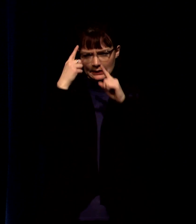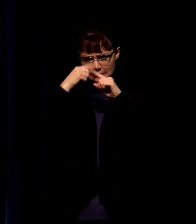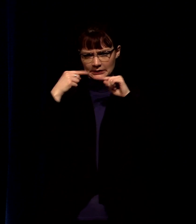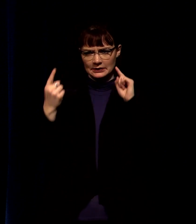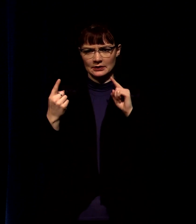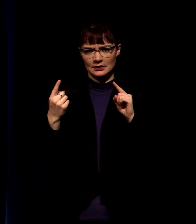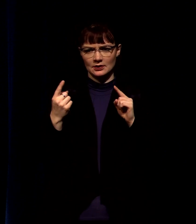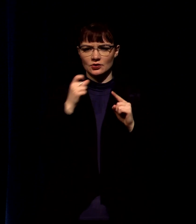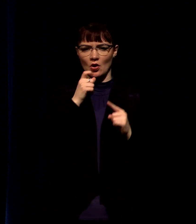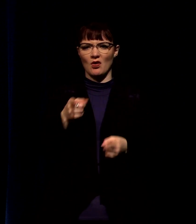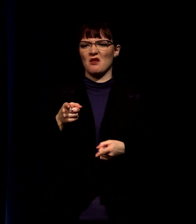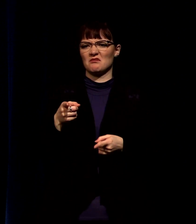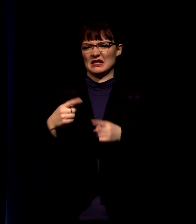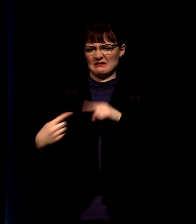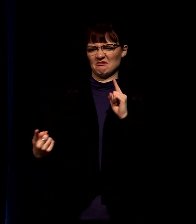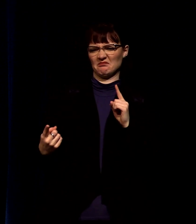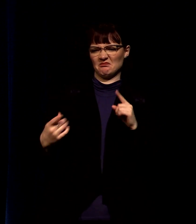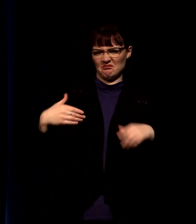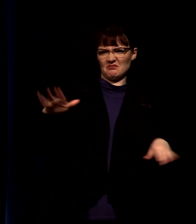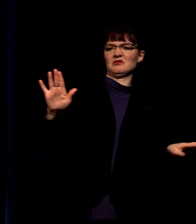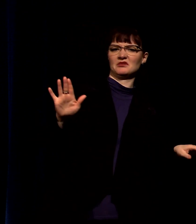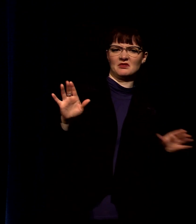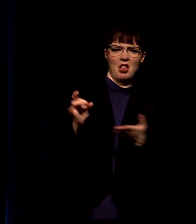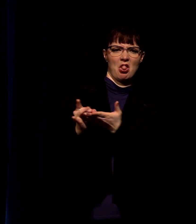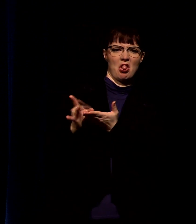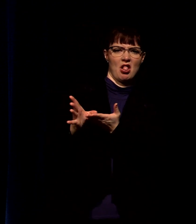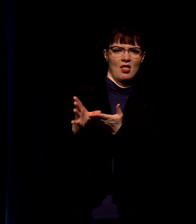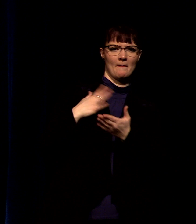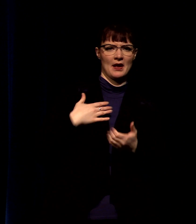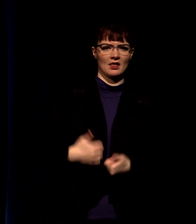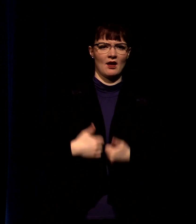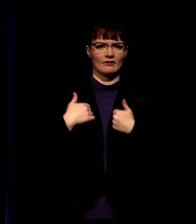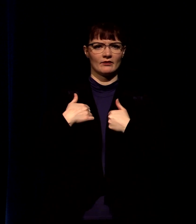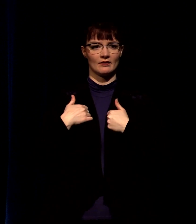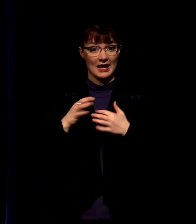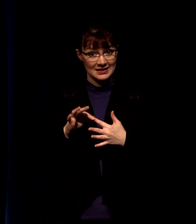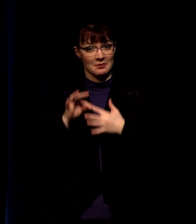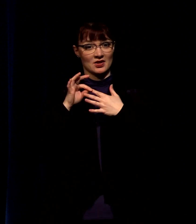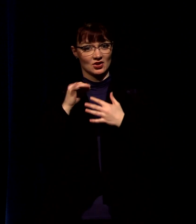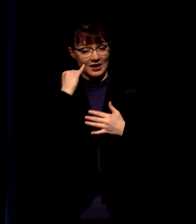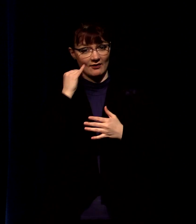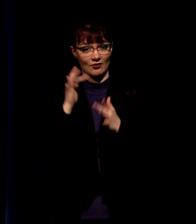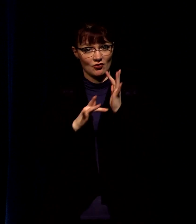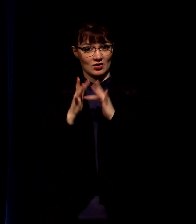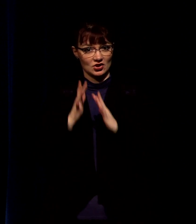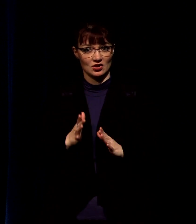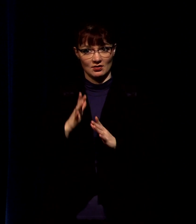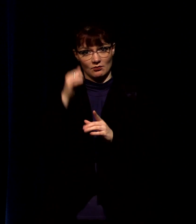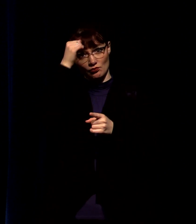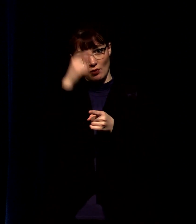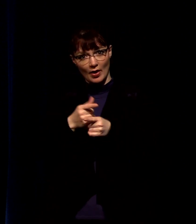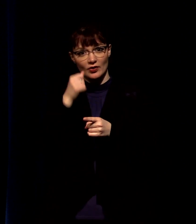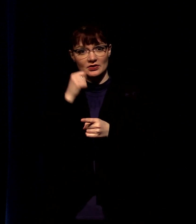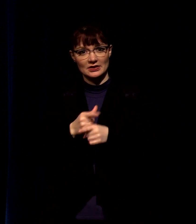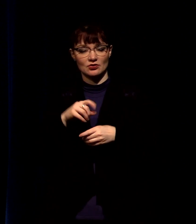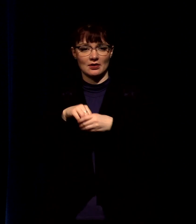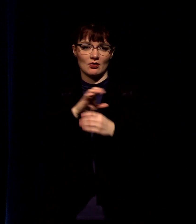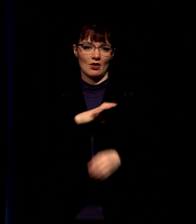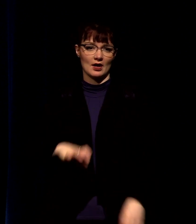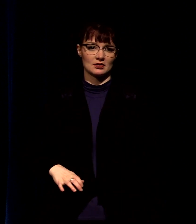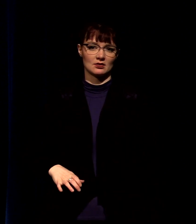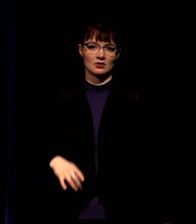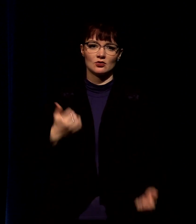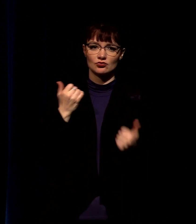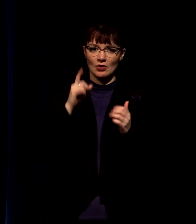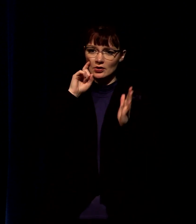to cancel people especially brothers and sisters in jesus recognize common ground that you